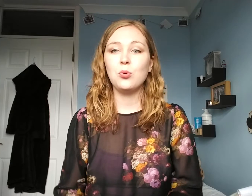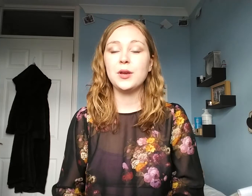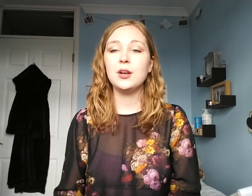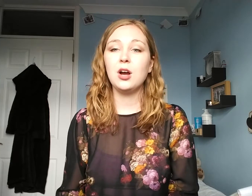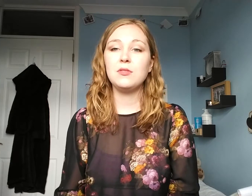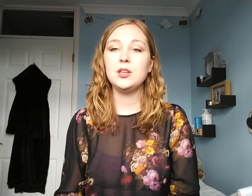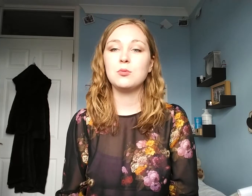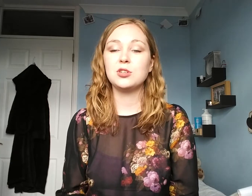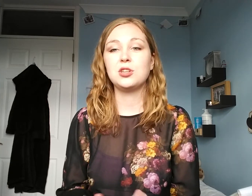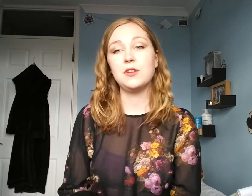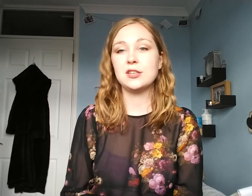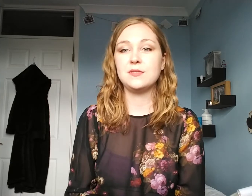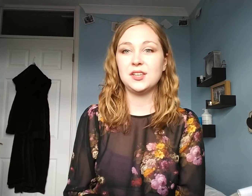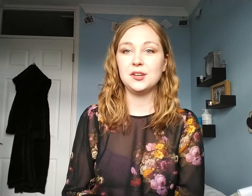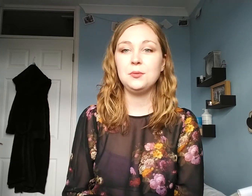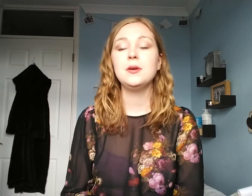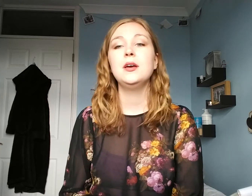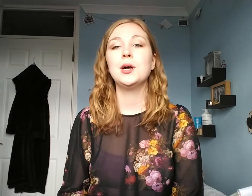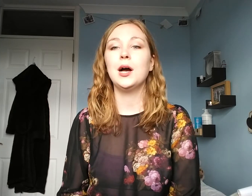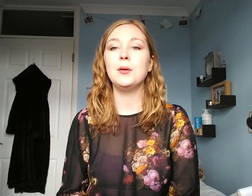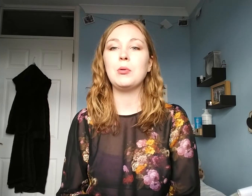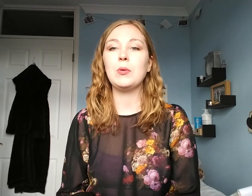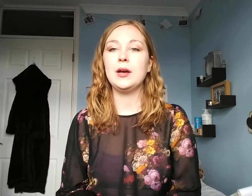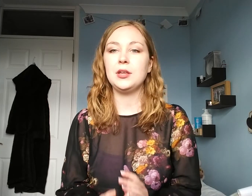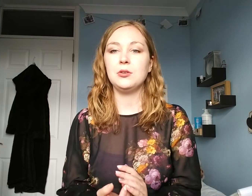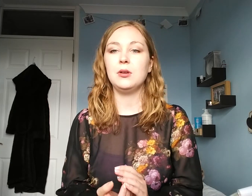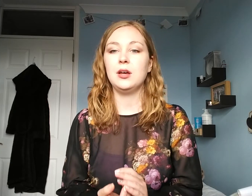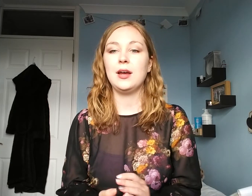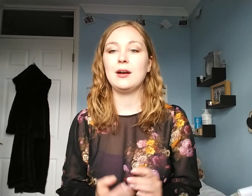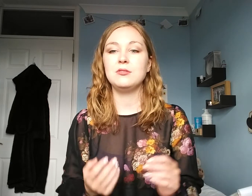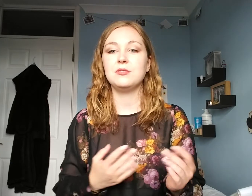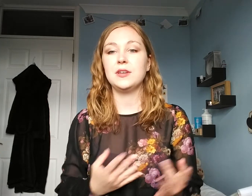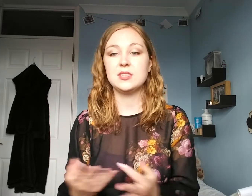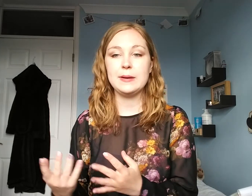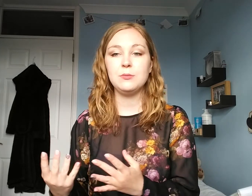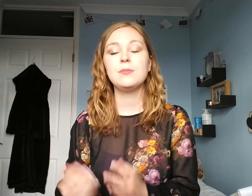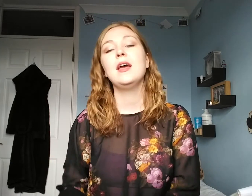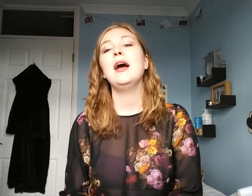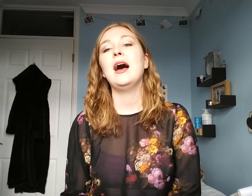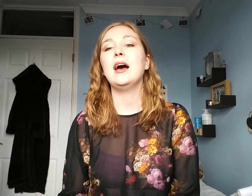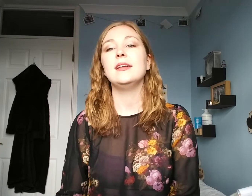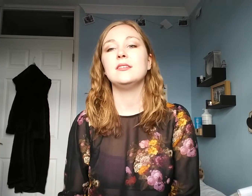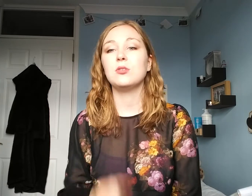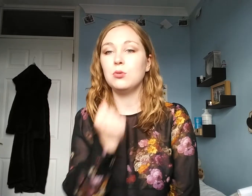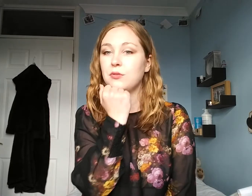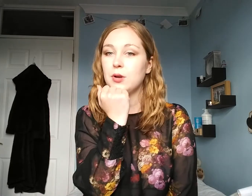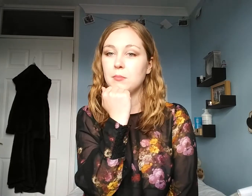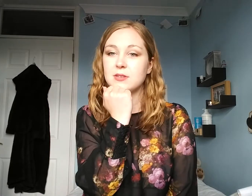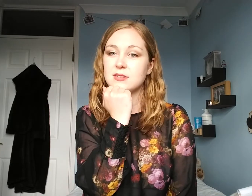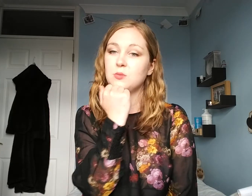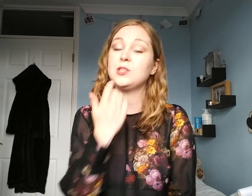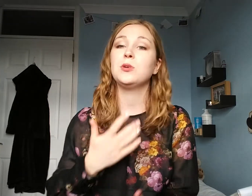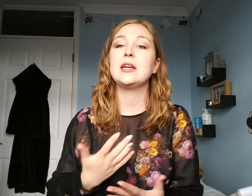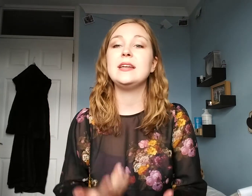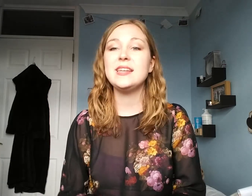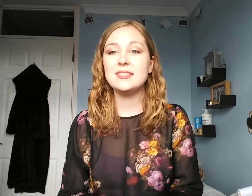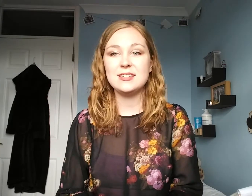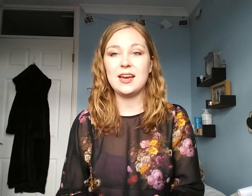hopefully you've watched the first video where you'll learn how to fingerspell and all of your numbers which we're going to need today